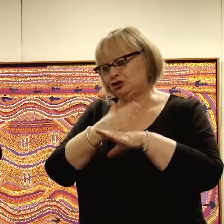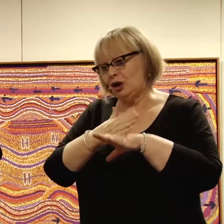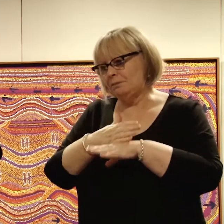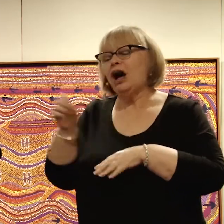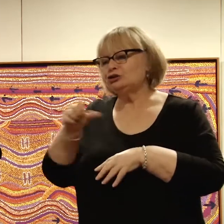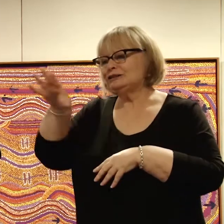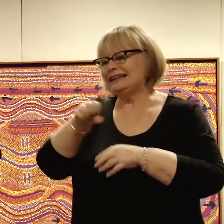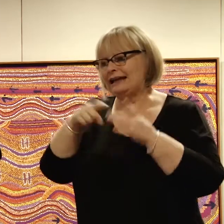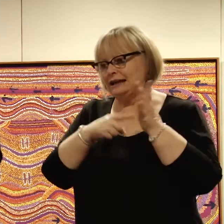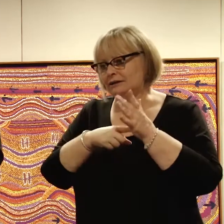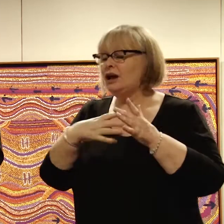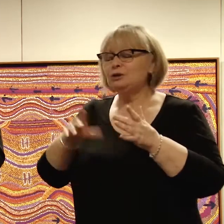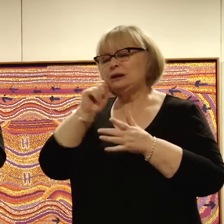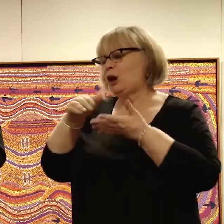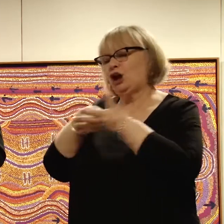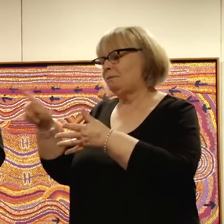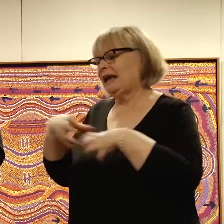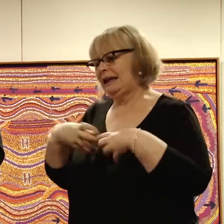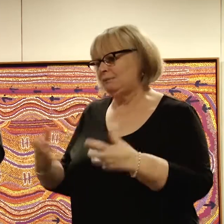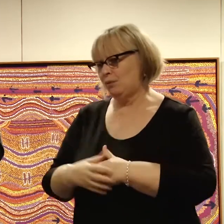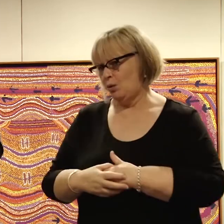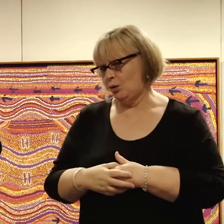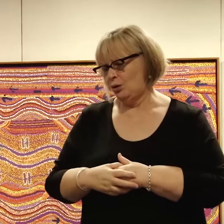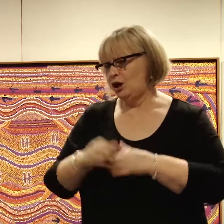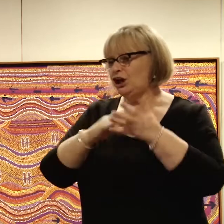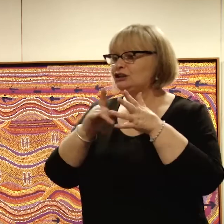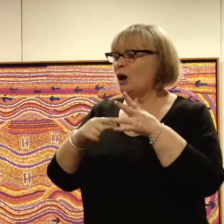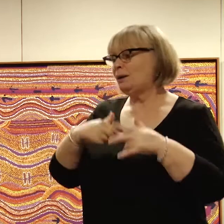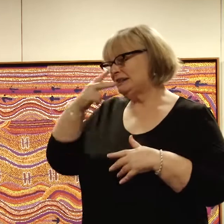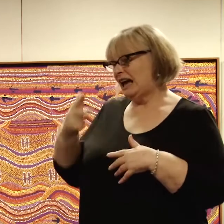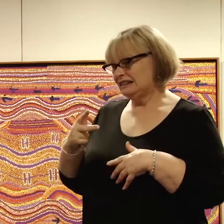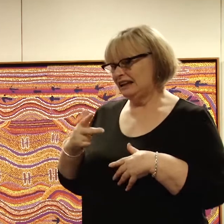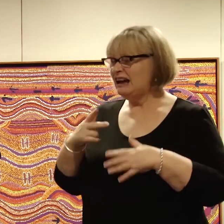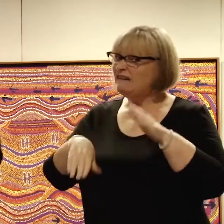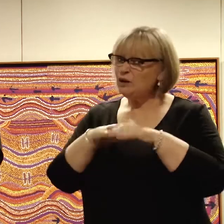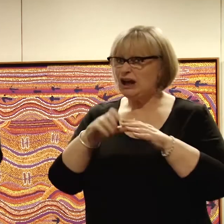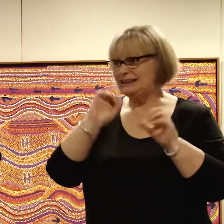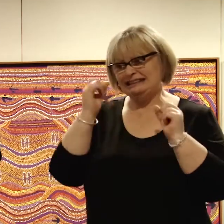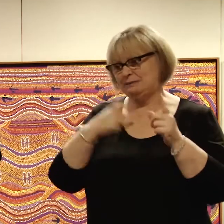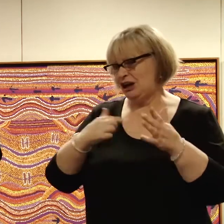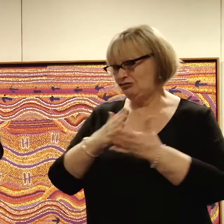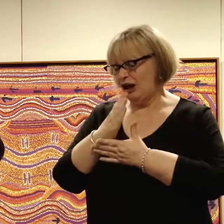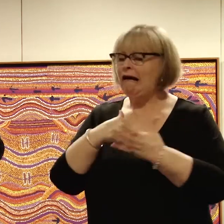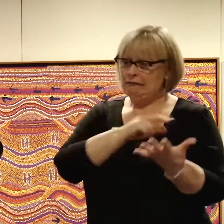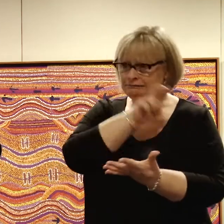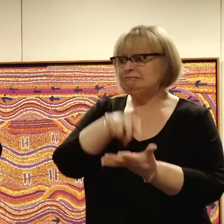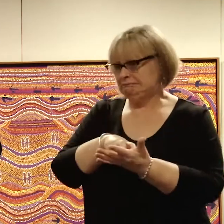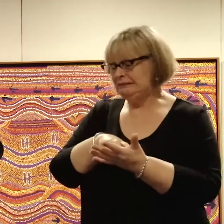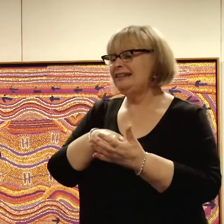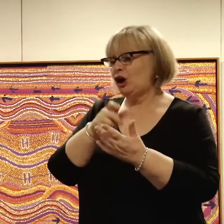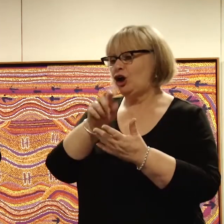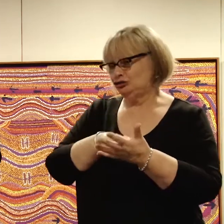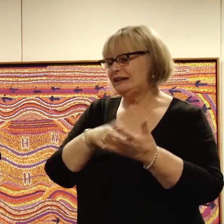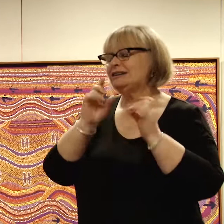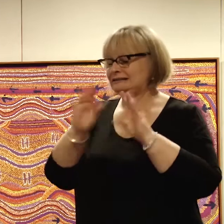needed to take it, as he wasn't going to assist me any further. So being 18 and not fully understanding my rights, I signed the contract and began working